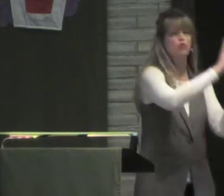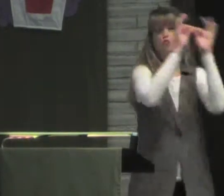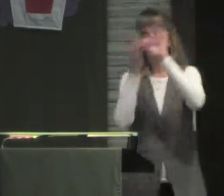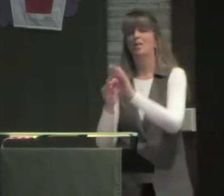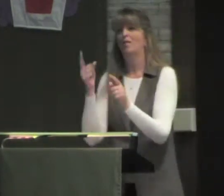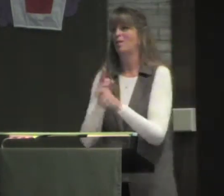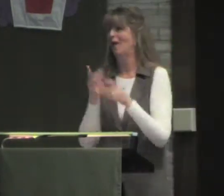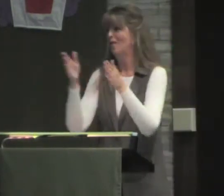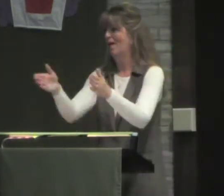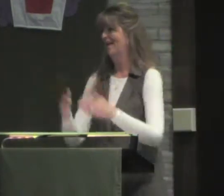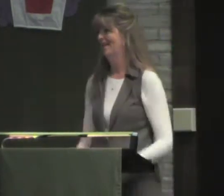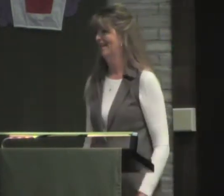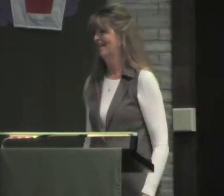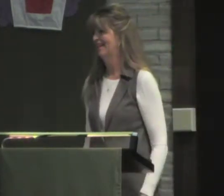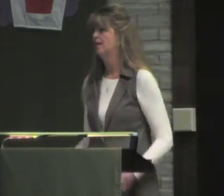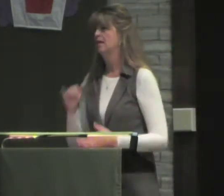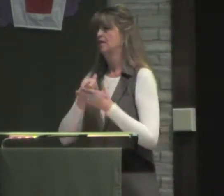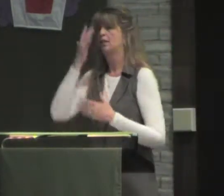able to interpret accurately.